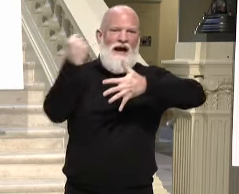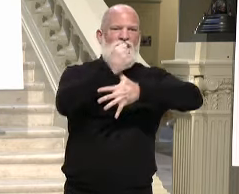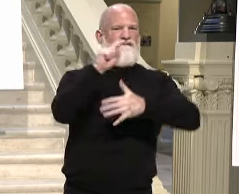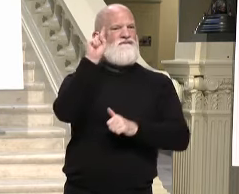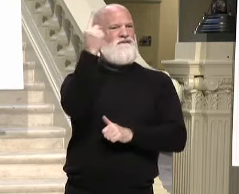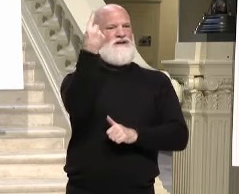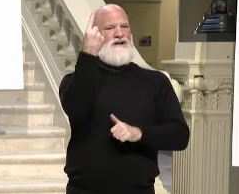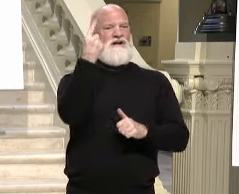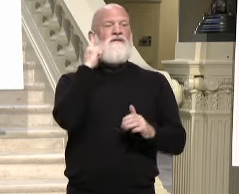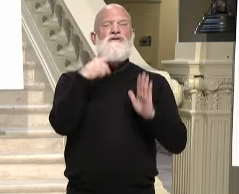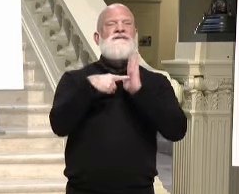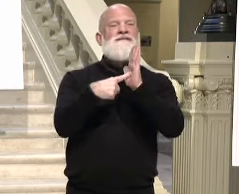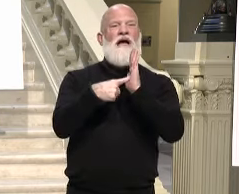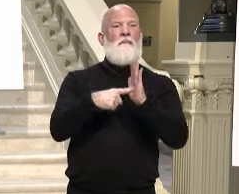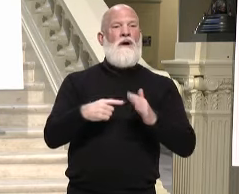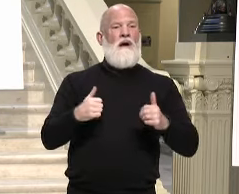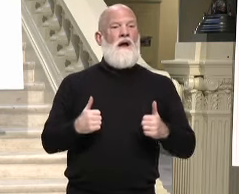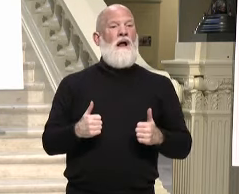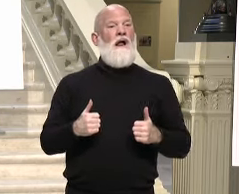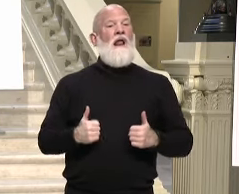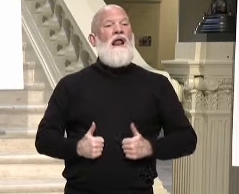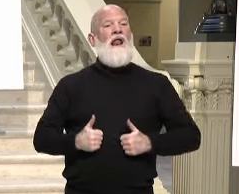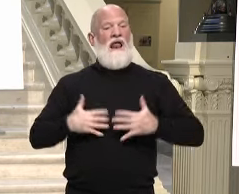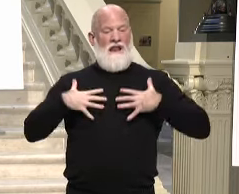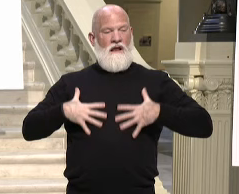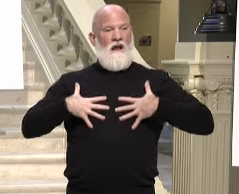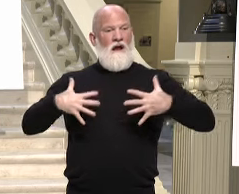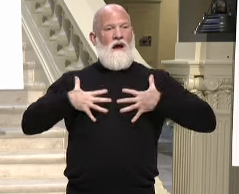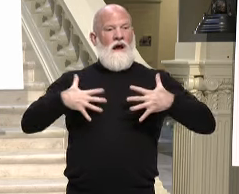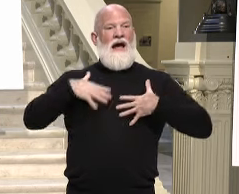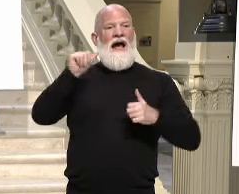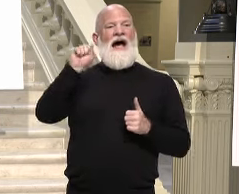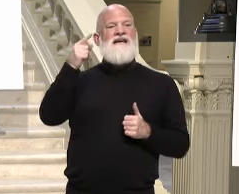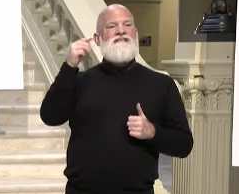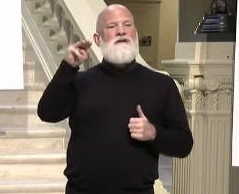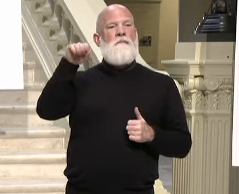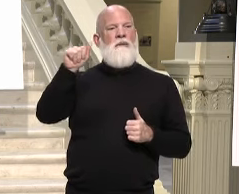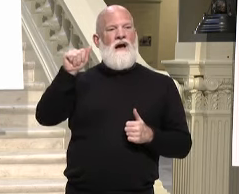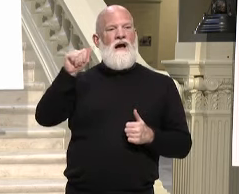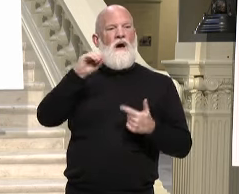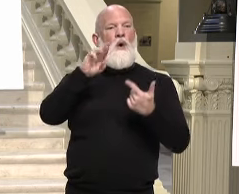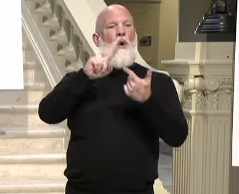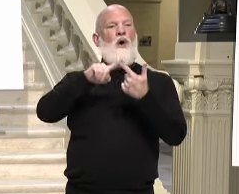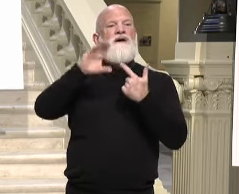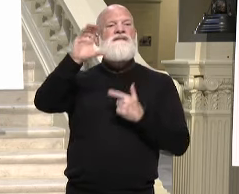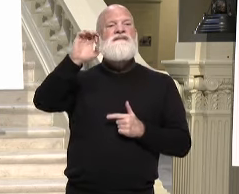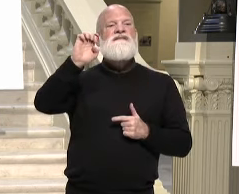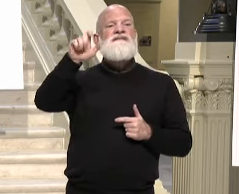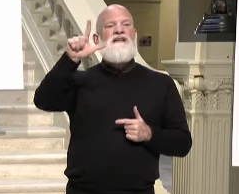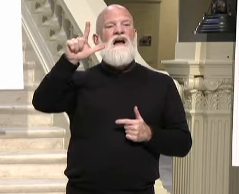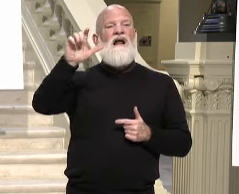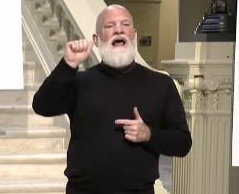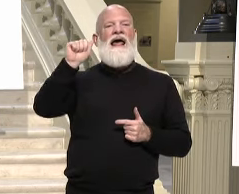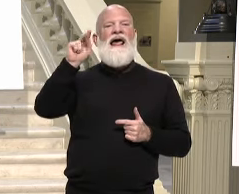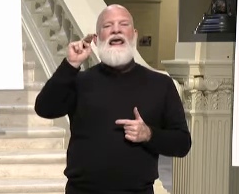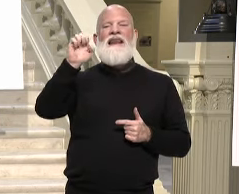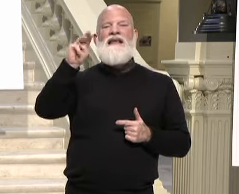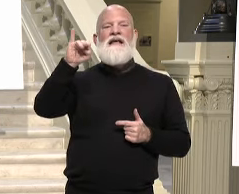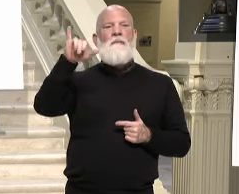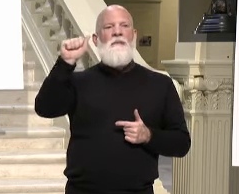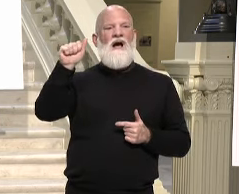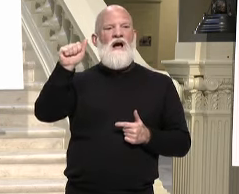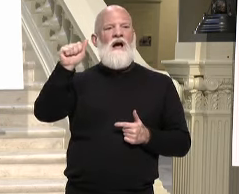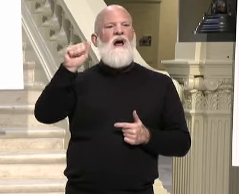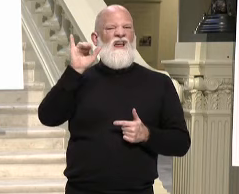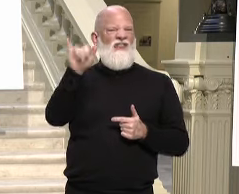disease, to obesity. These are the children who are likely to suffer complications or even death if they become infected with